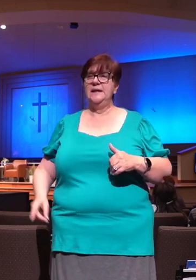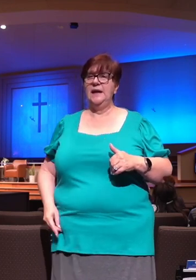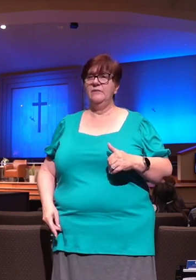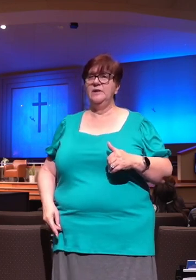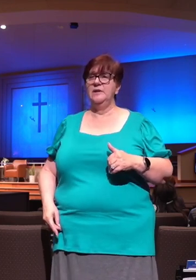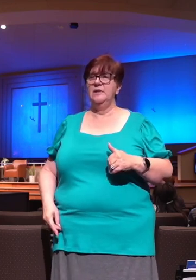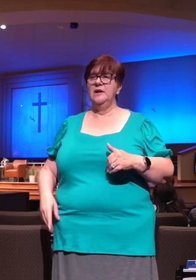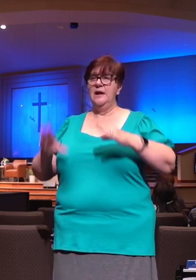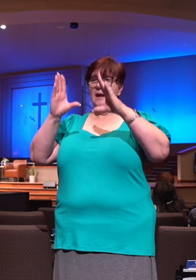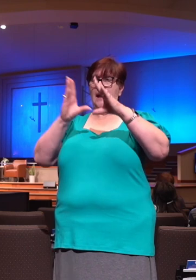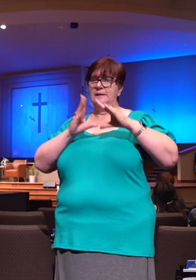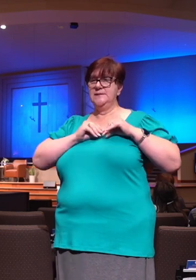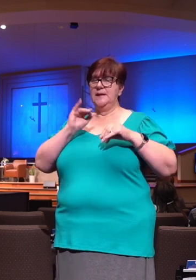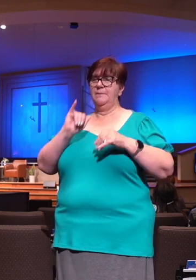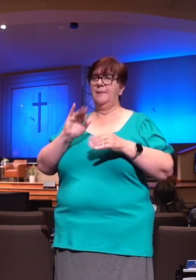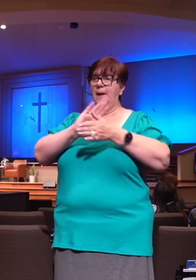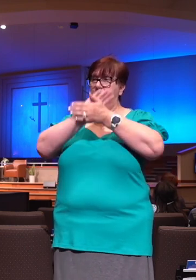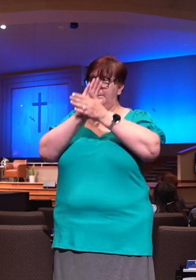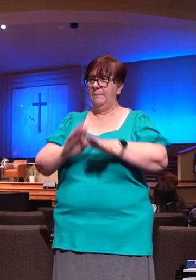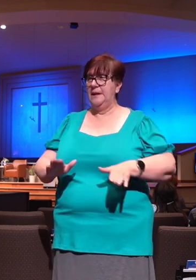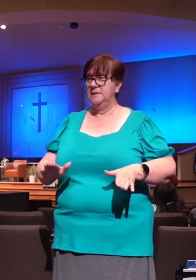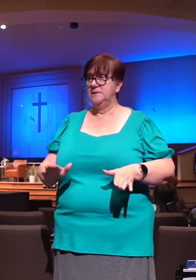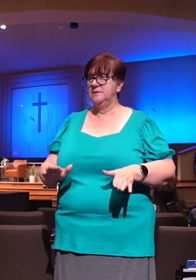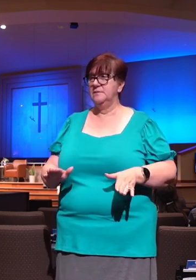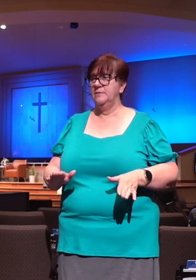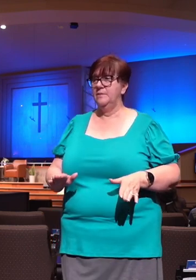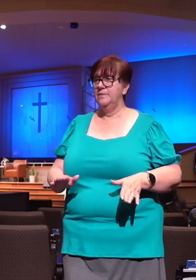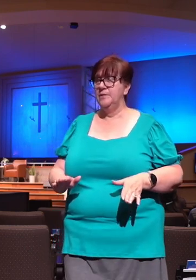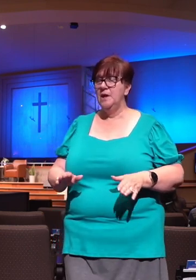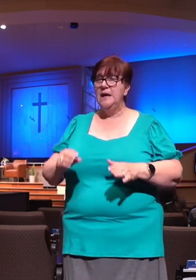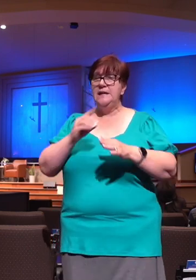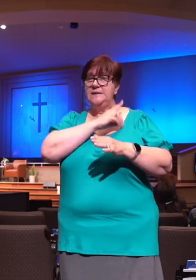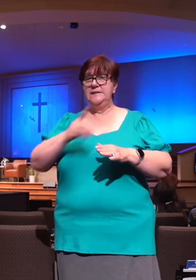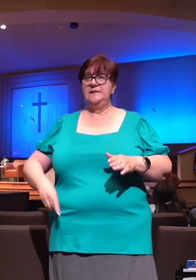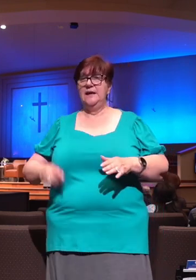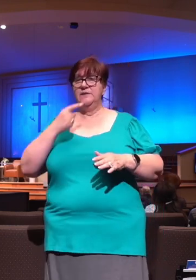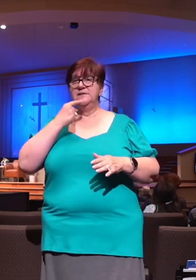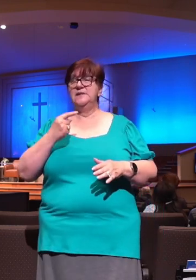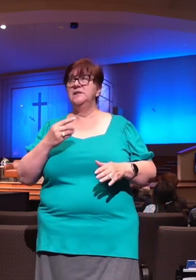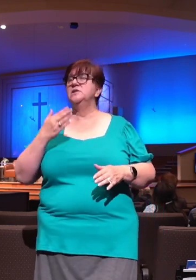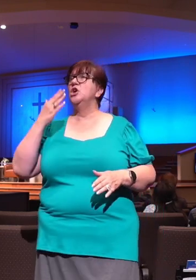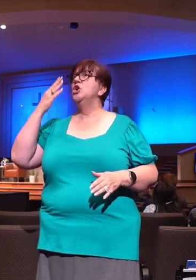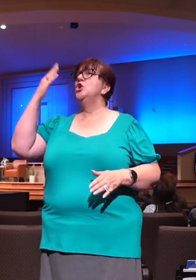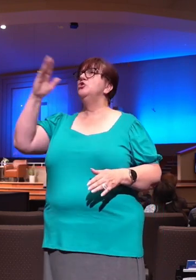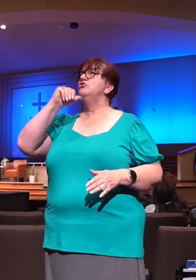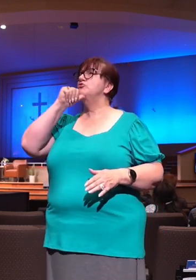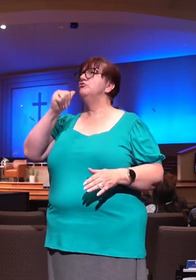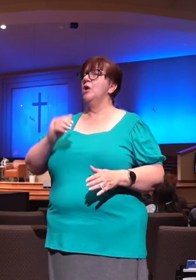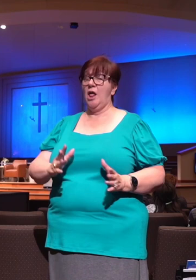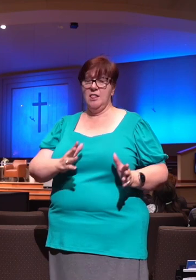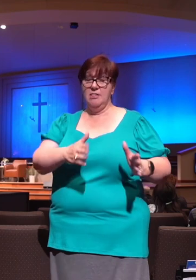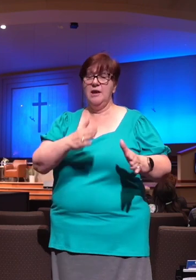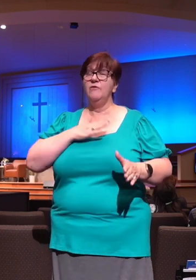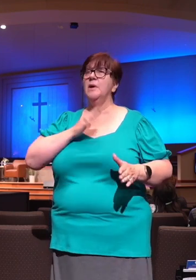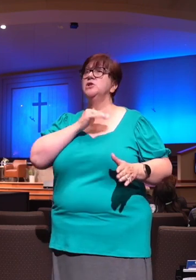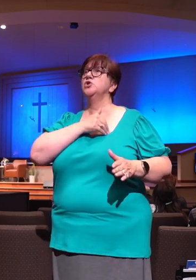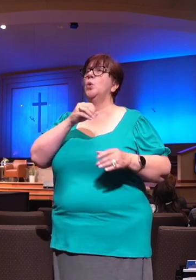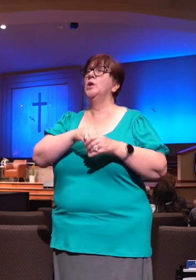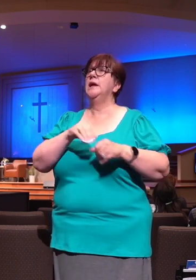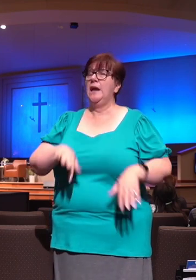10. Verse number 10. Thou wilt not leave my soul in hell. This is speaking of death in the grave. Neither wilt thou suffer, thine holy one,